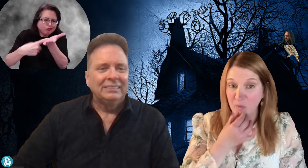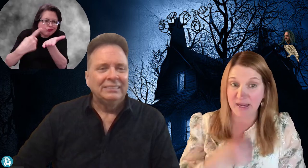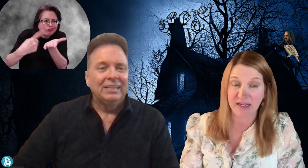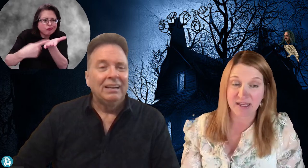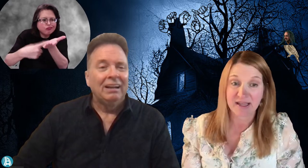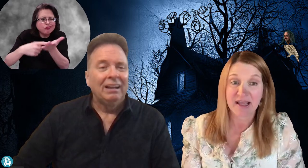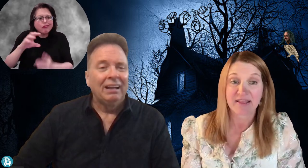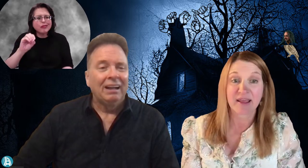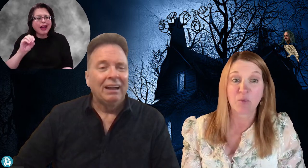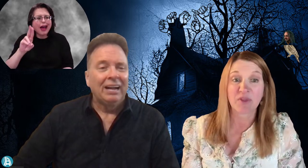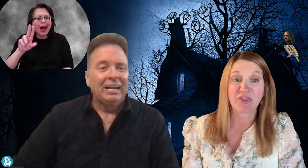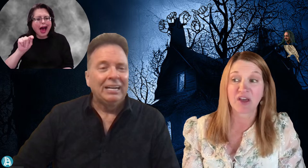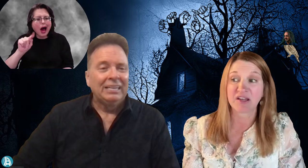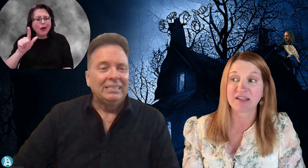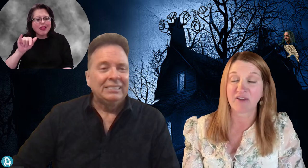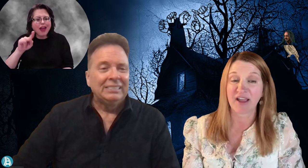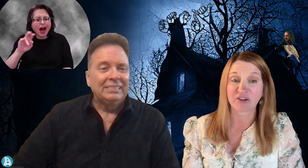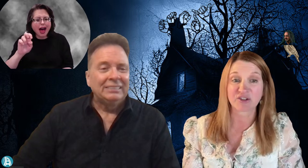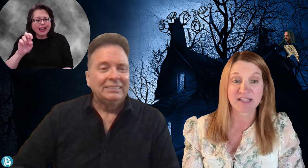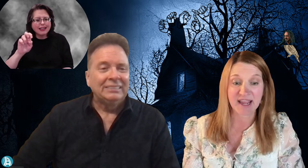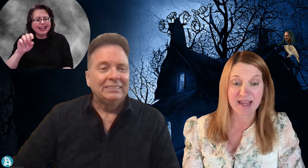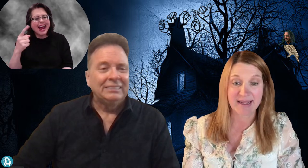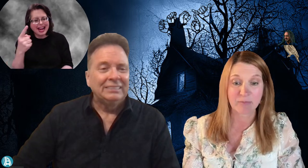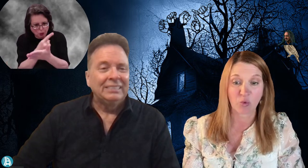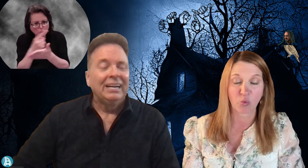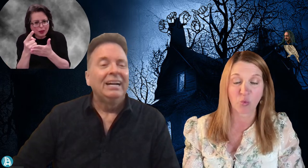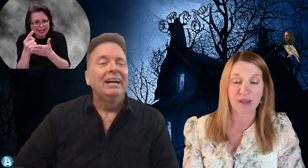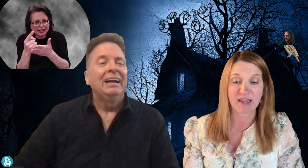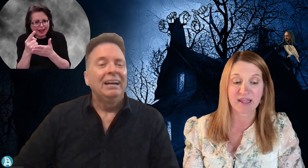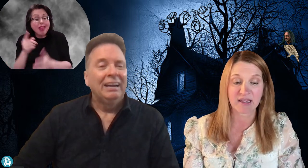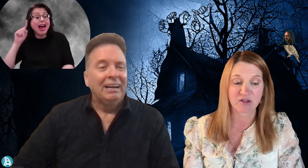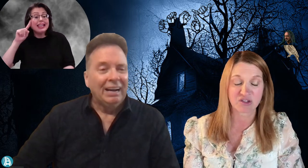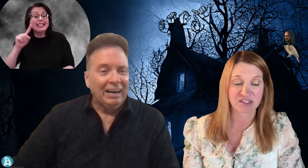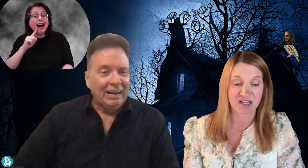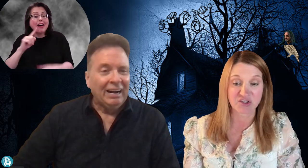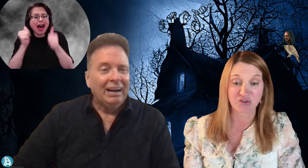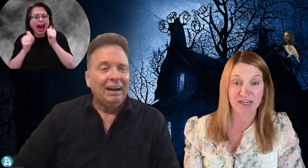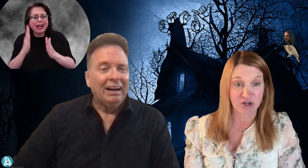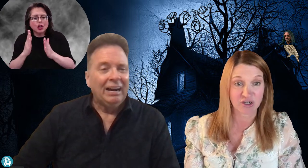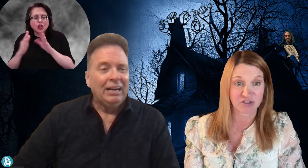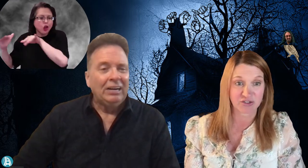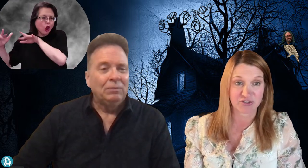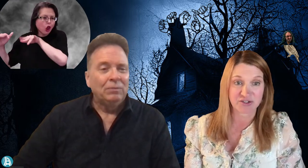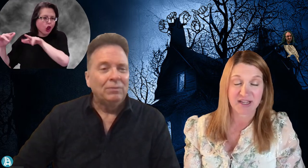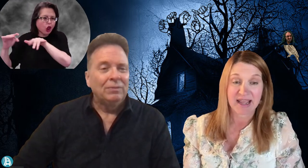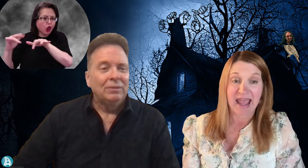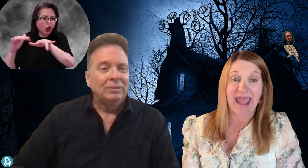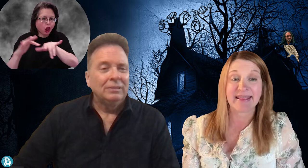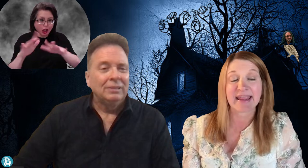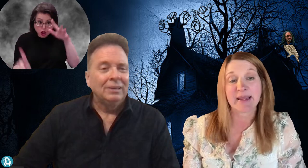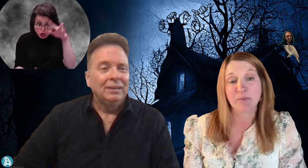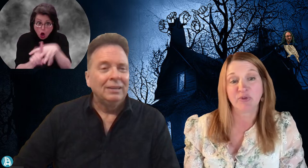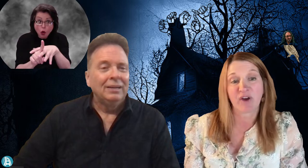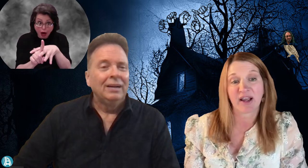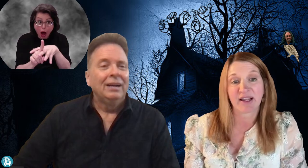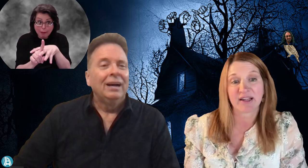a week. Then when the deaf actors came, we discussed their characters and they improvised